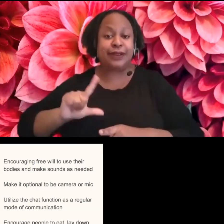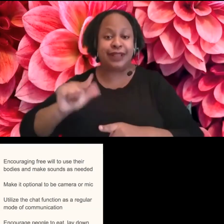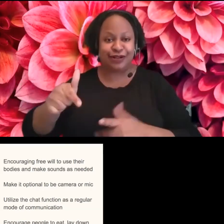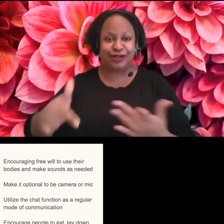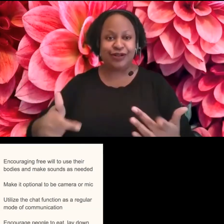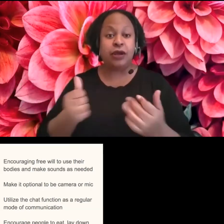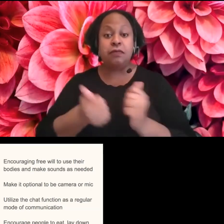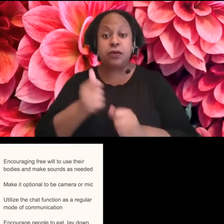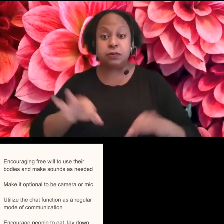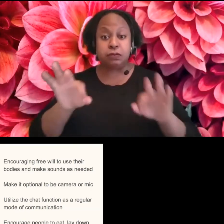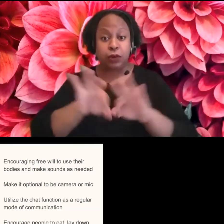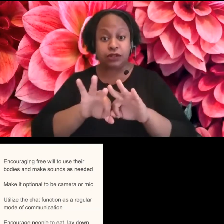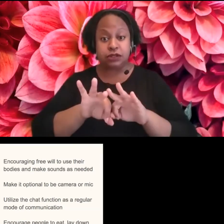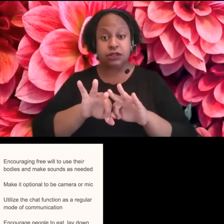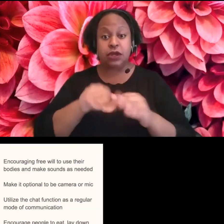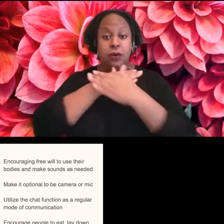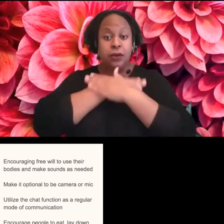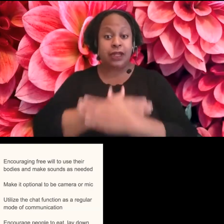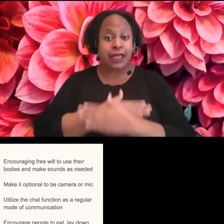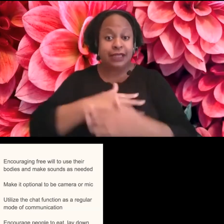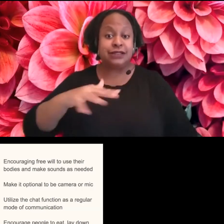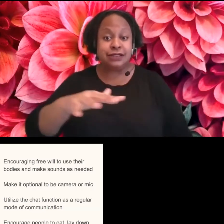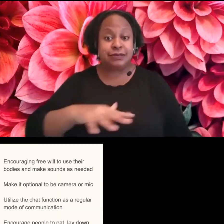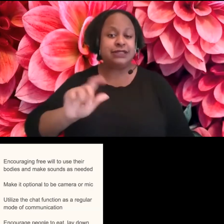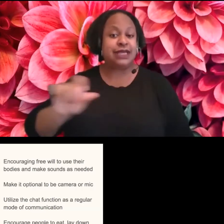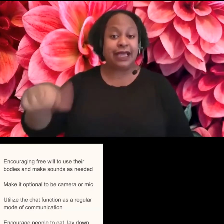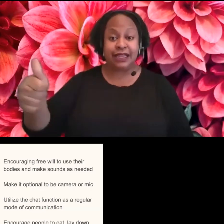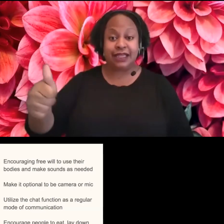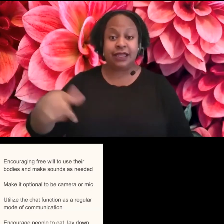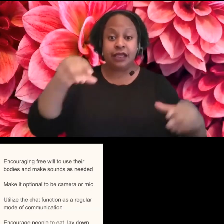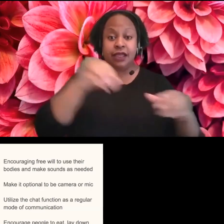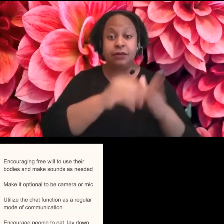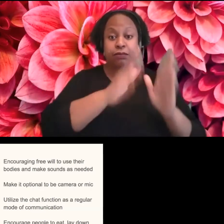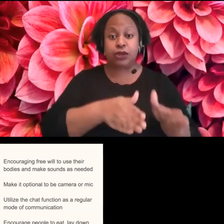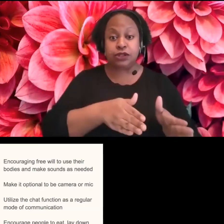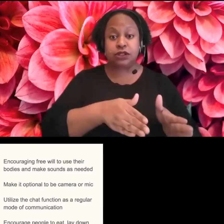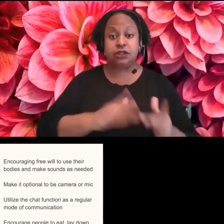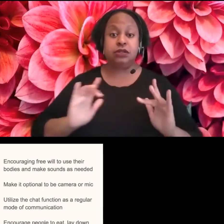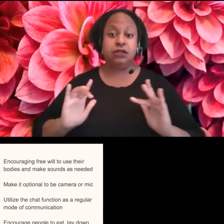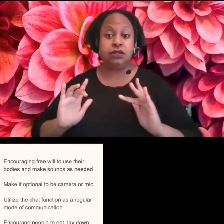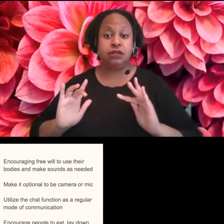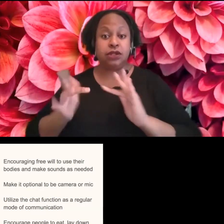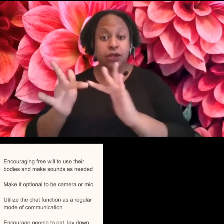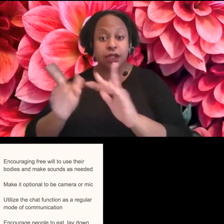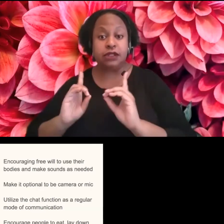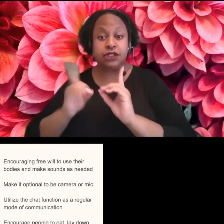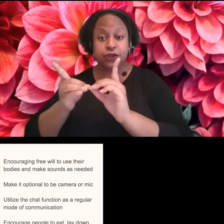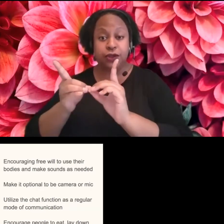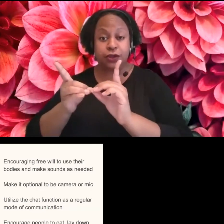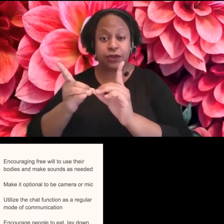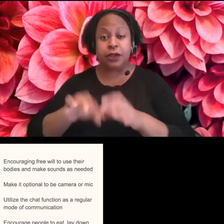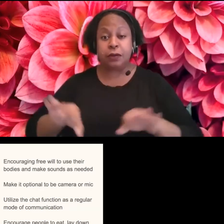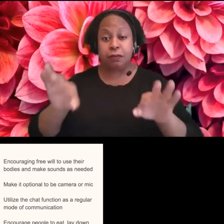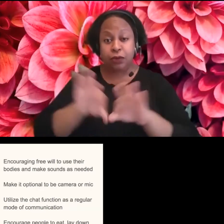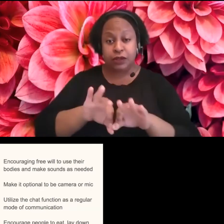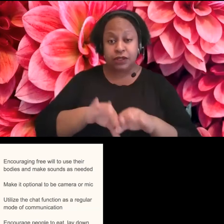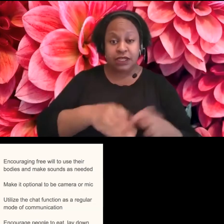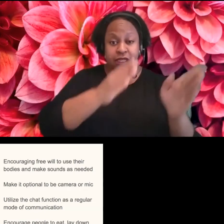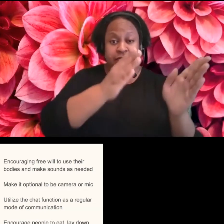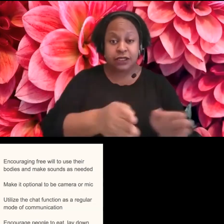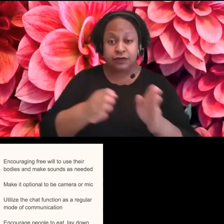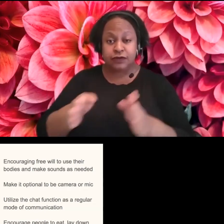space, virtual or otherwise, is that individual autonomy needs to be respected and celebrated.